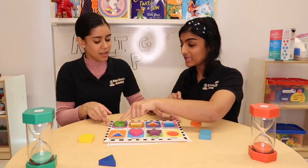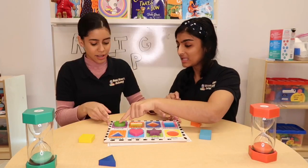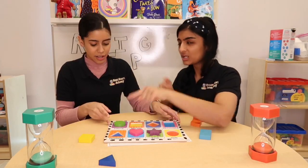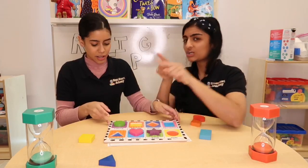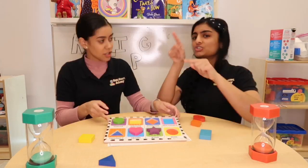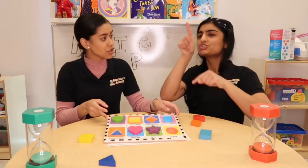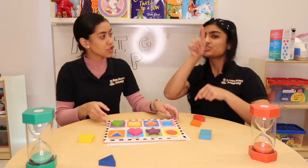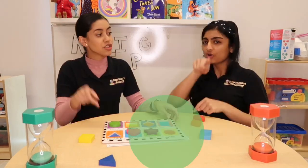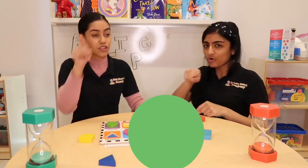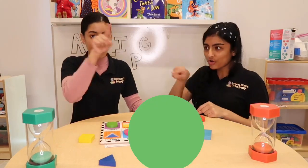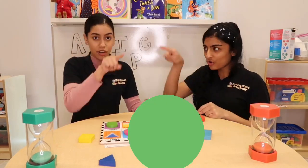Circle.